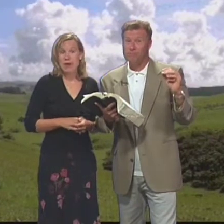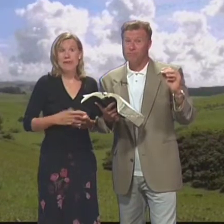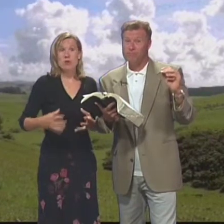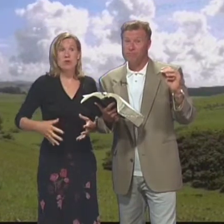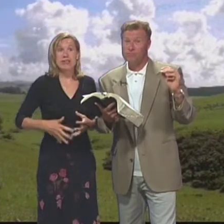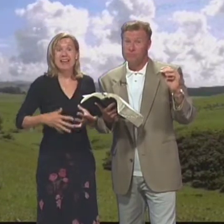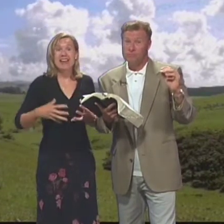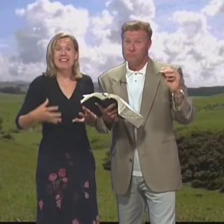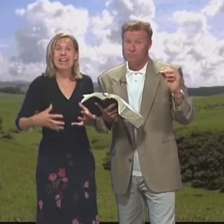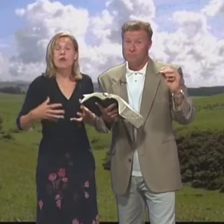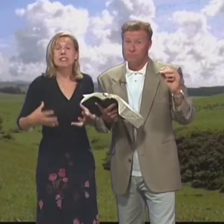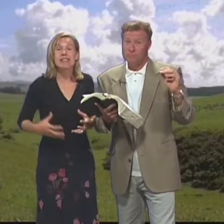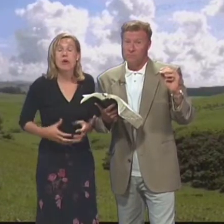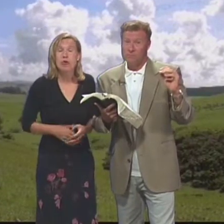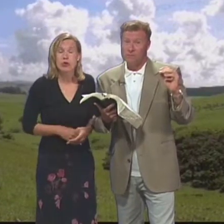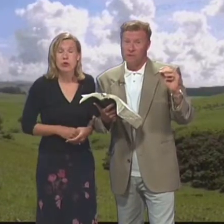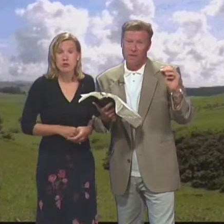burned out